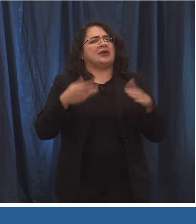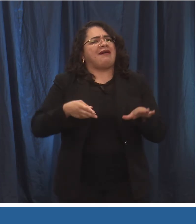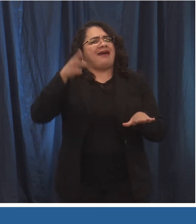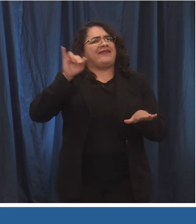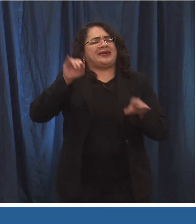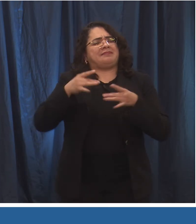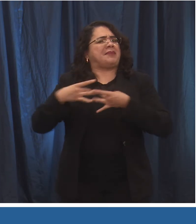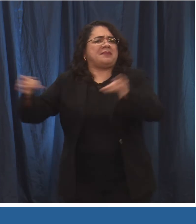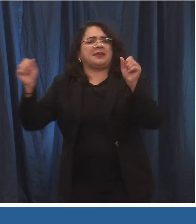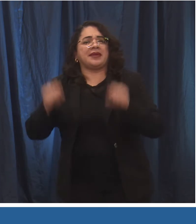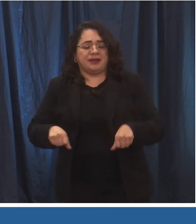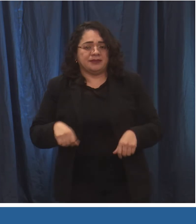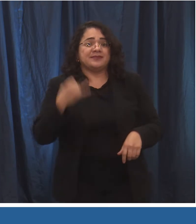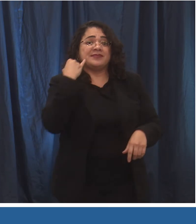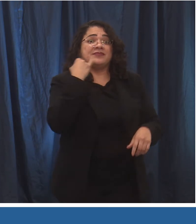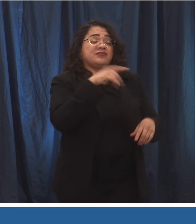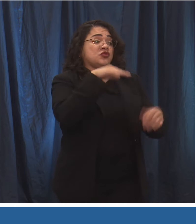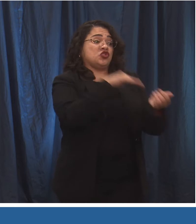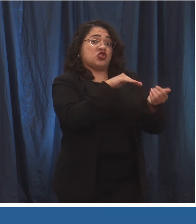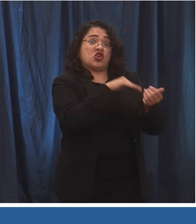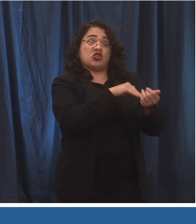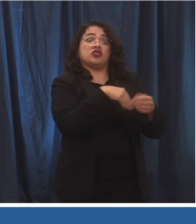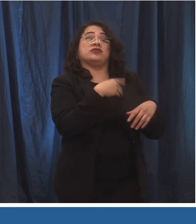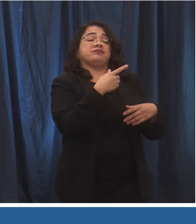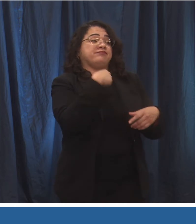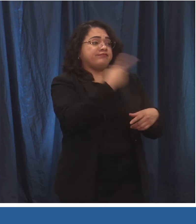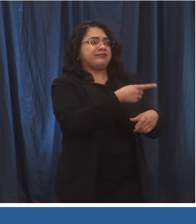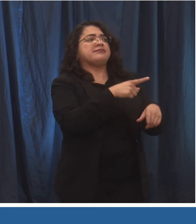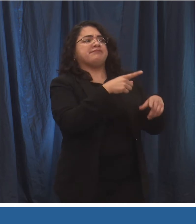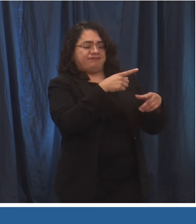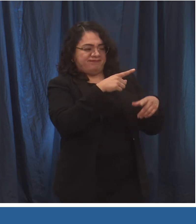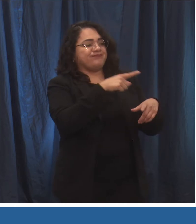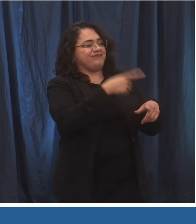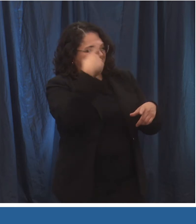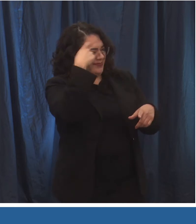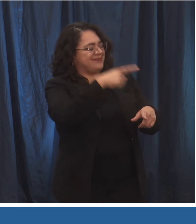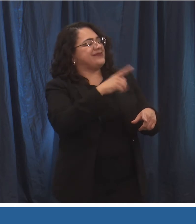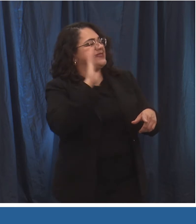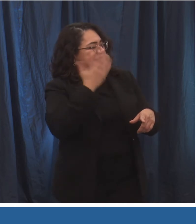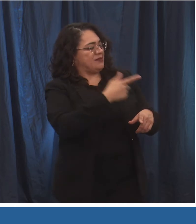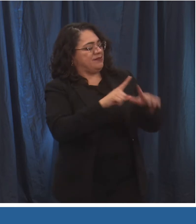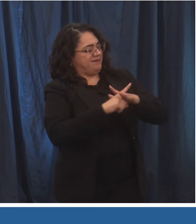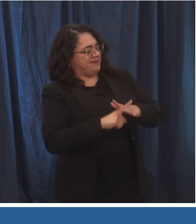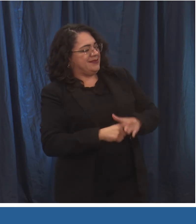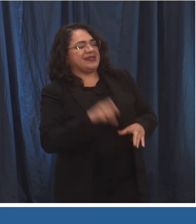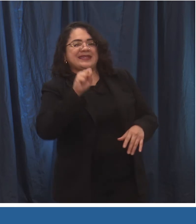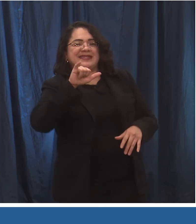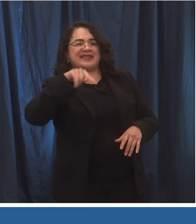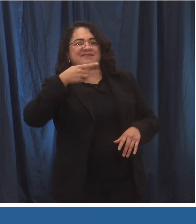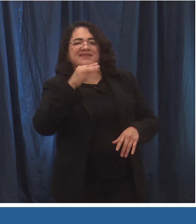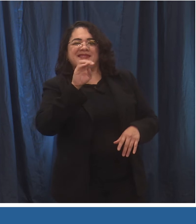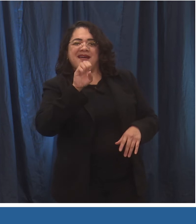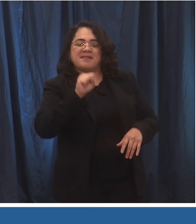-19, or has had a healthcare provider tell them they could have COVID-19 based on symptoms, must